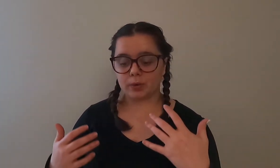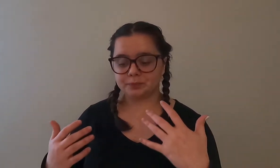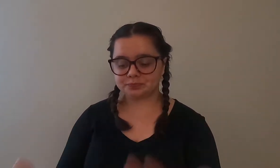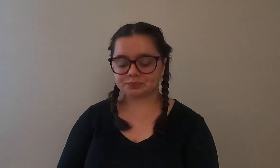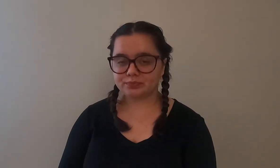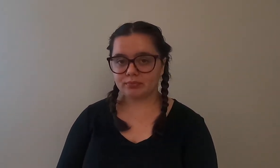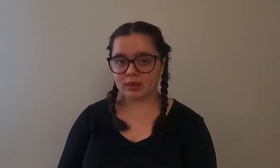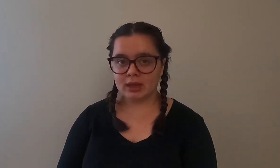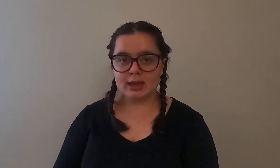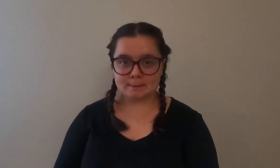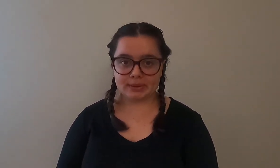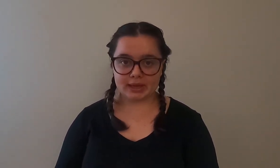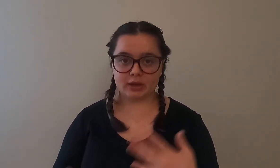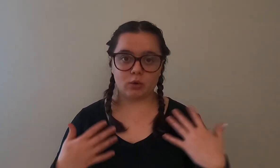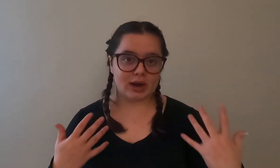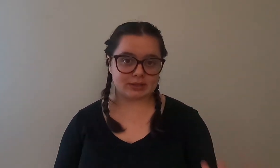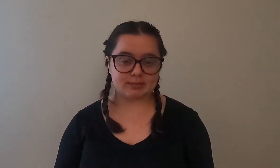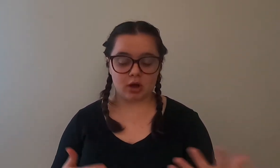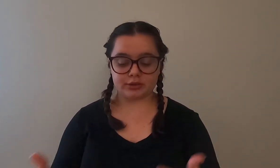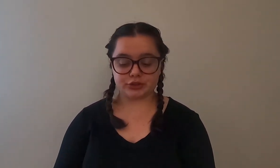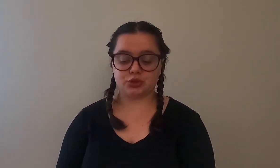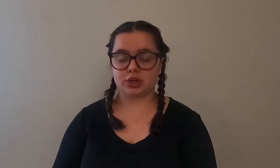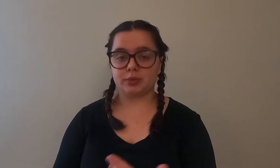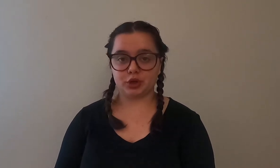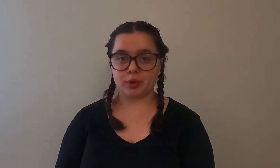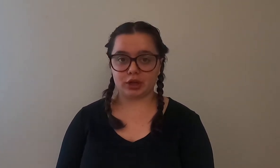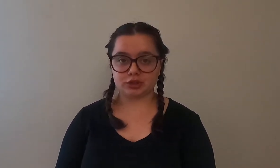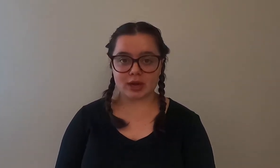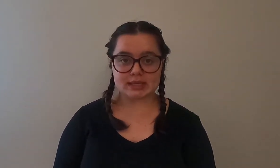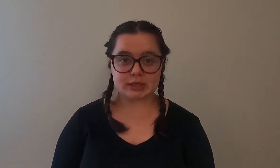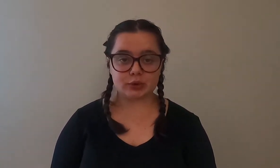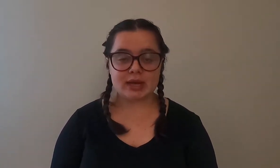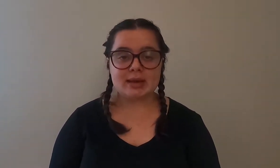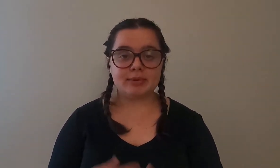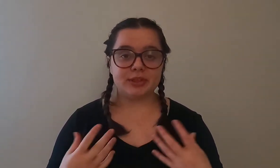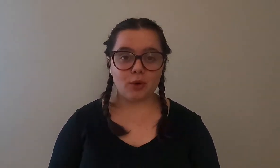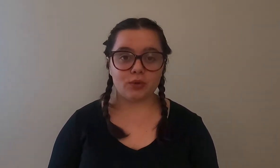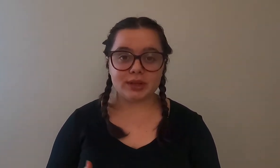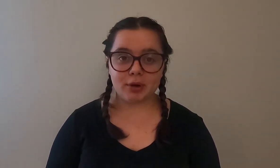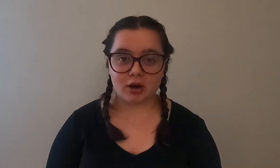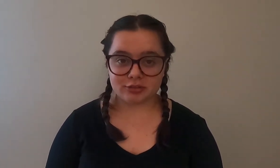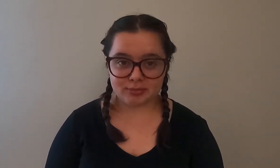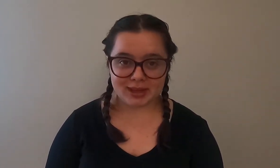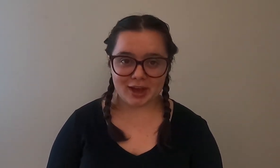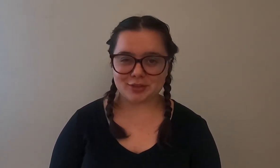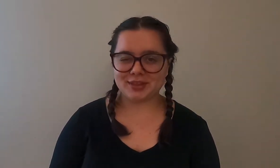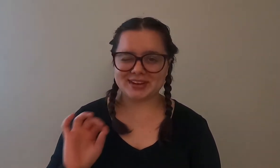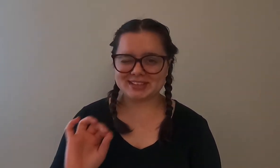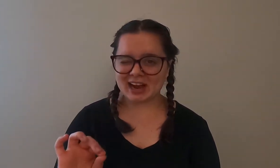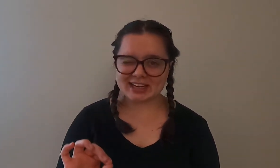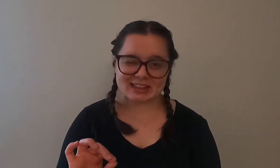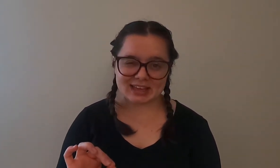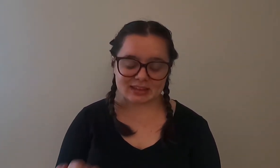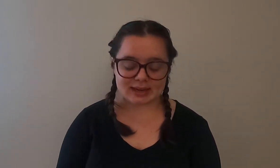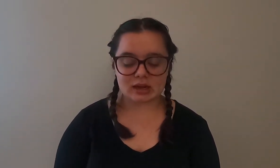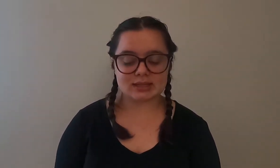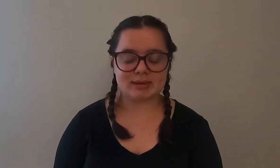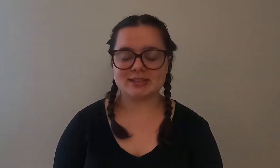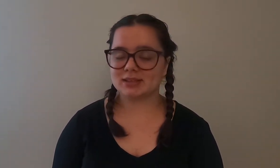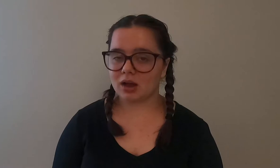big or how small the shoes are when you're wearing your dry suit but the only part of me other than a tiny leak that got my sock